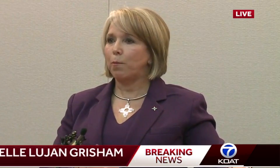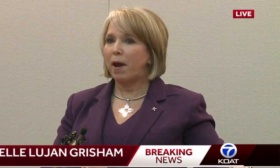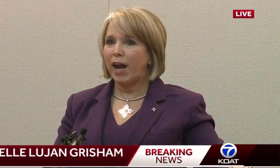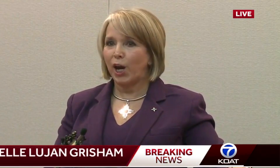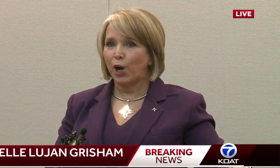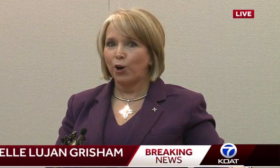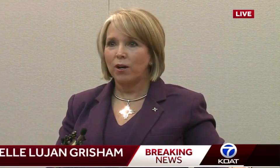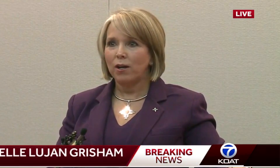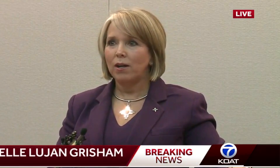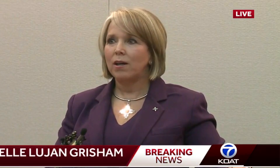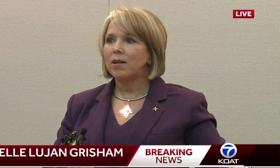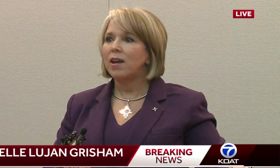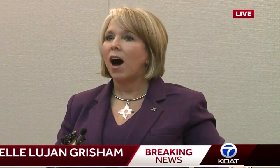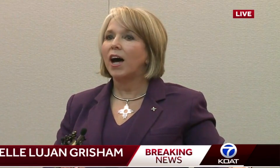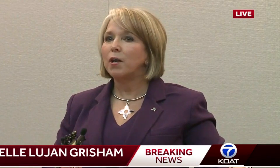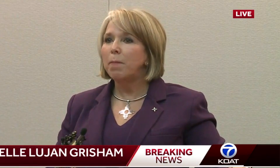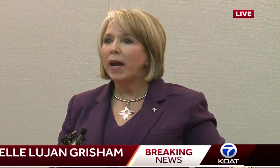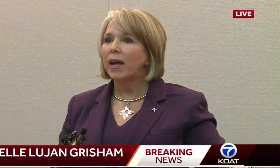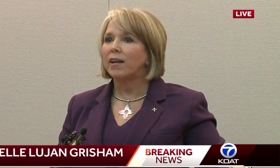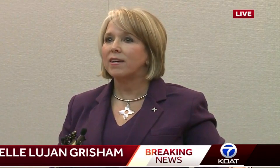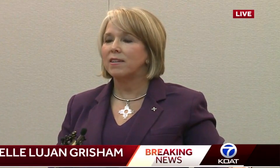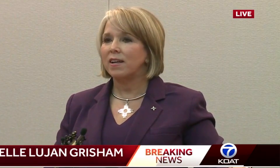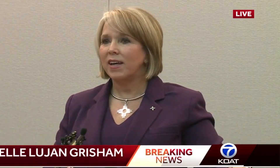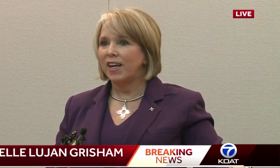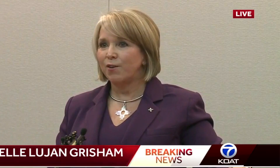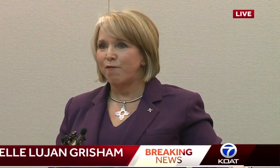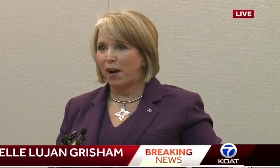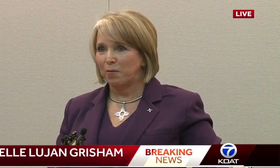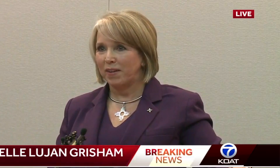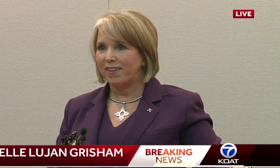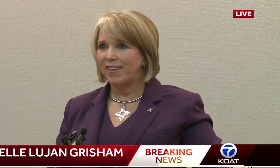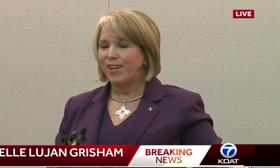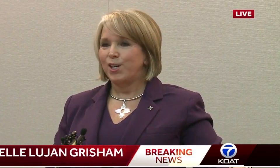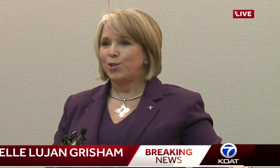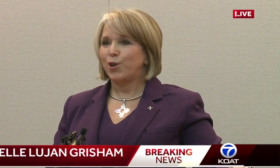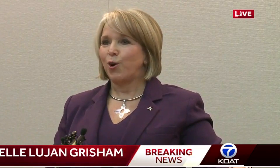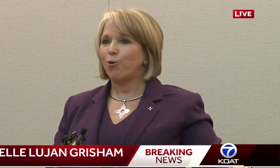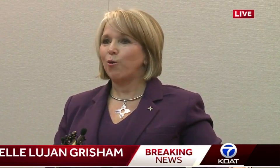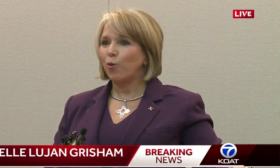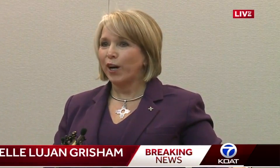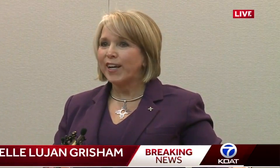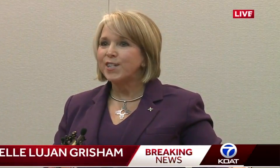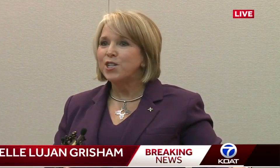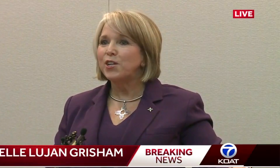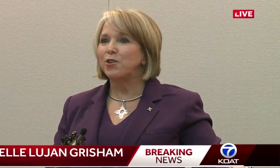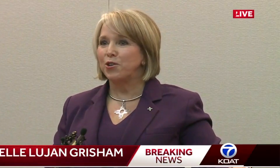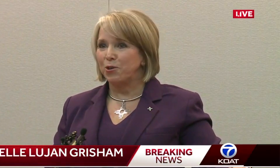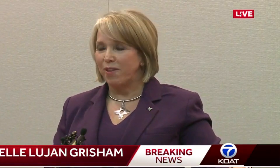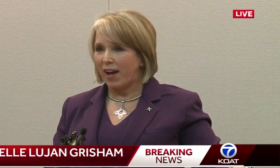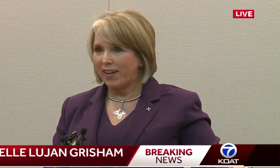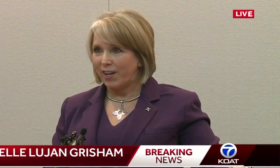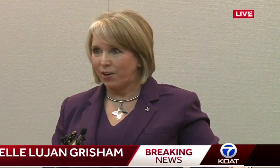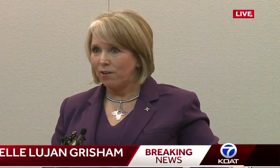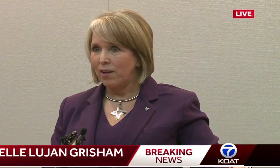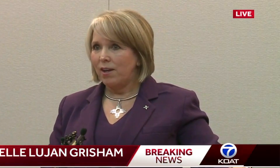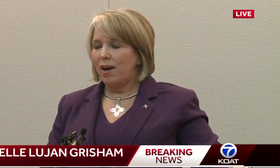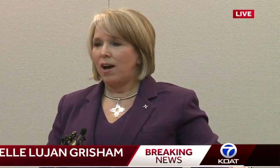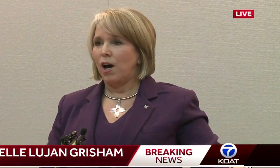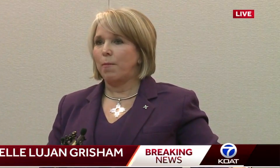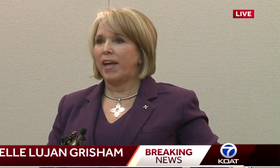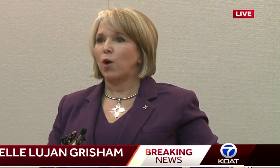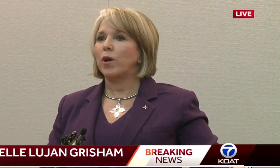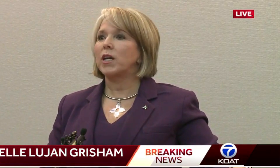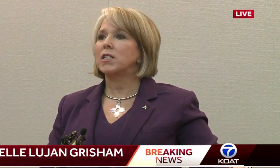prepared, non-panicked environment. So we're going to continue to do that here.